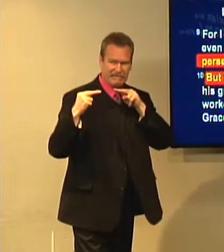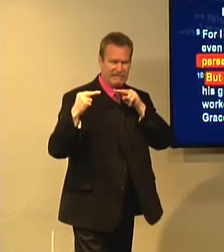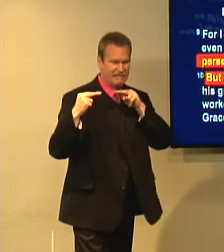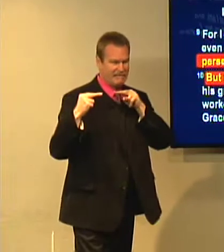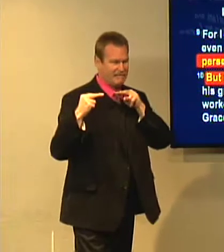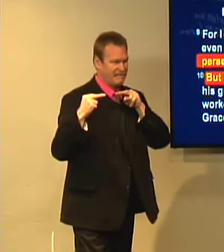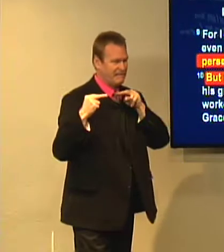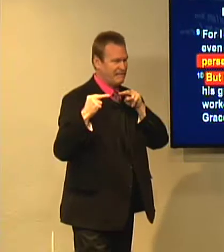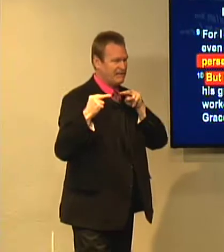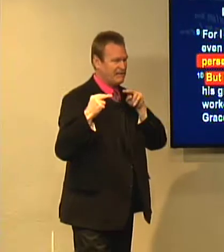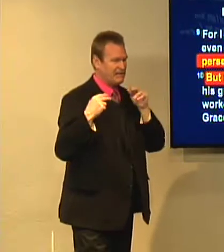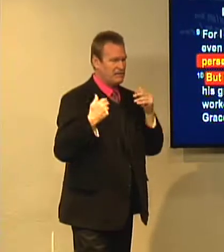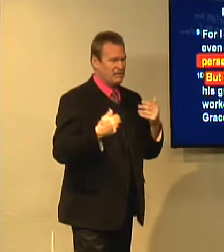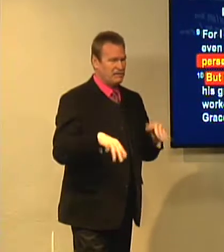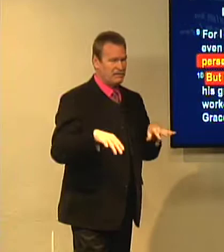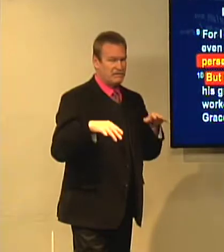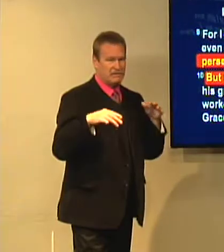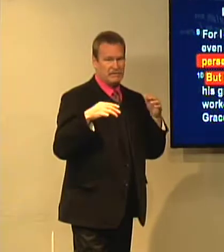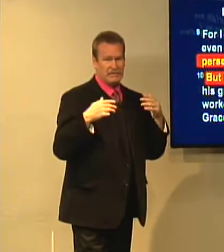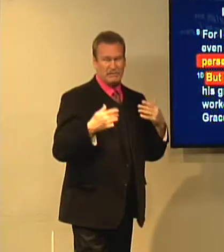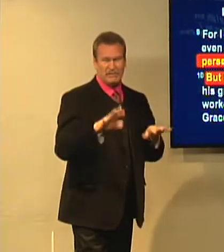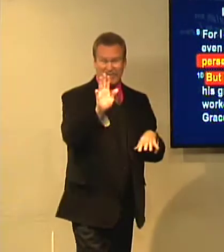had discussions amongst themselves about this man.